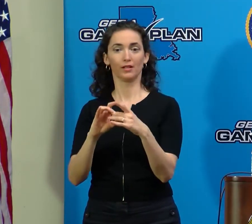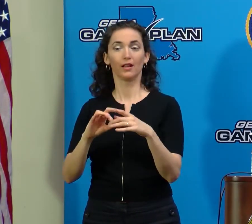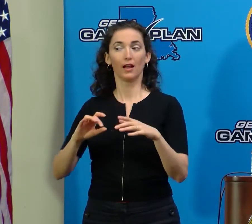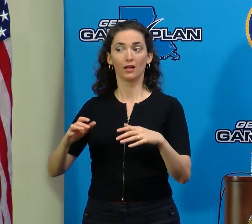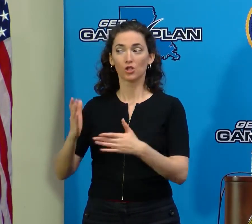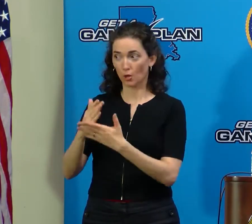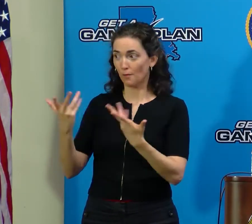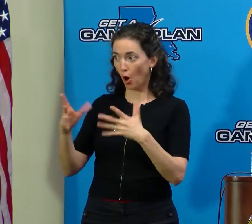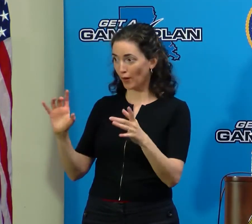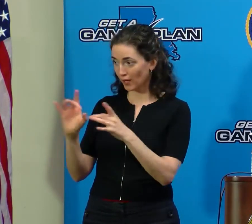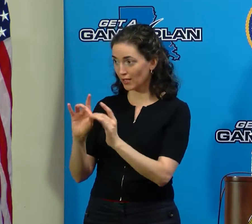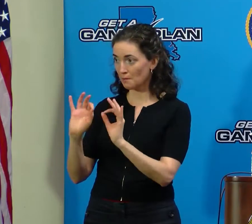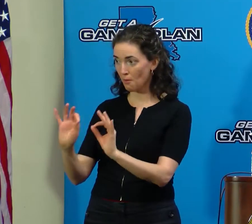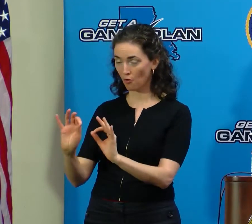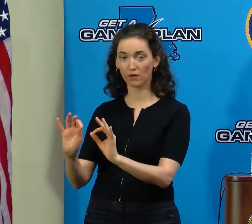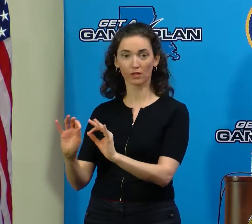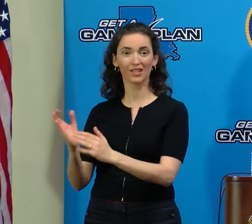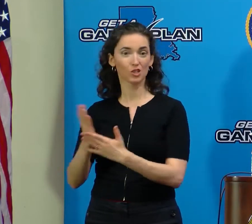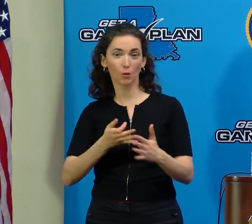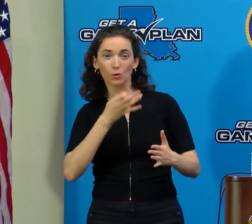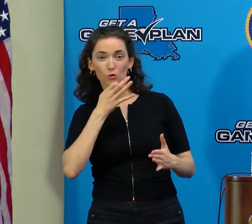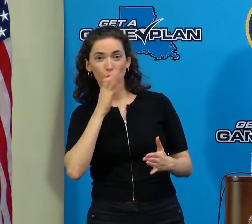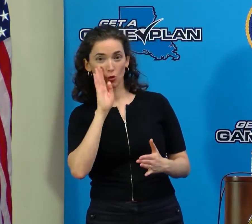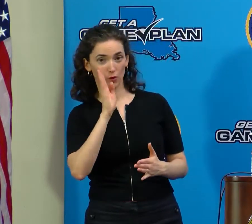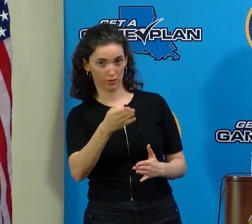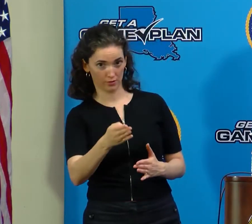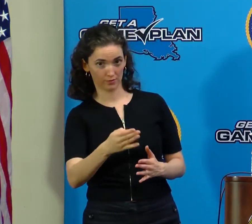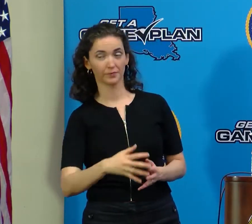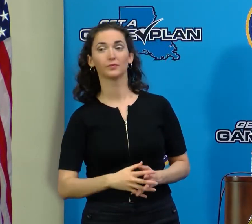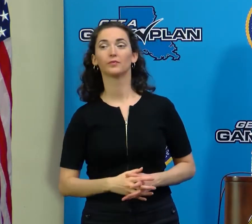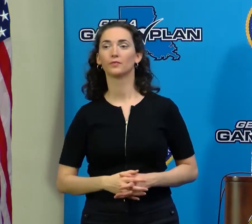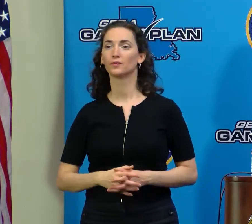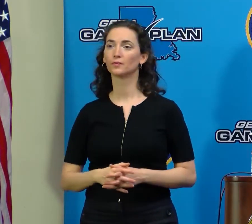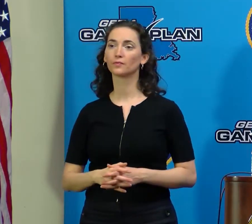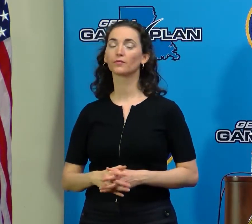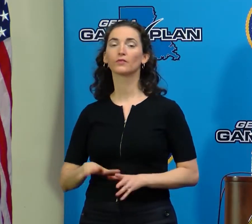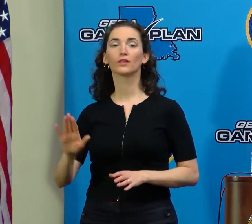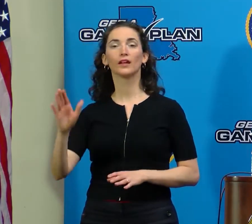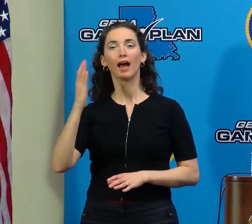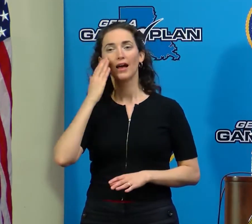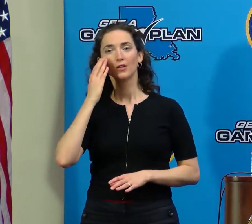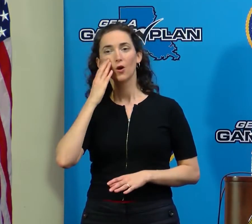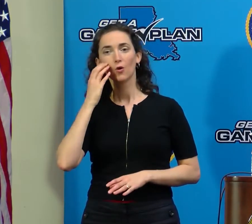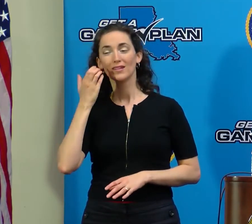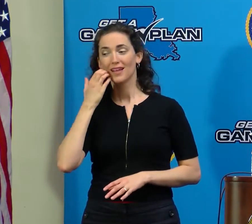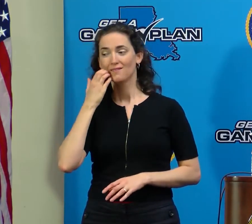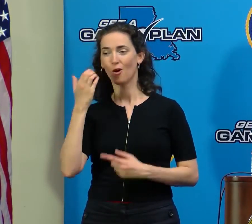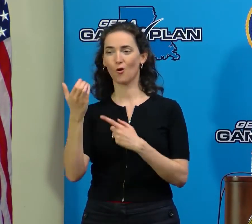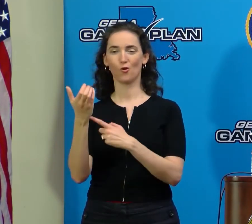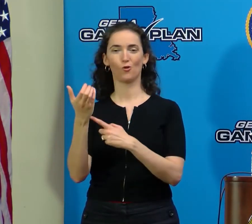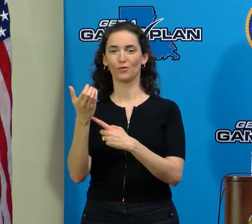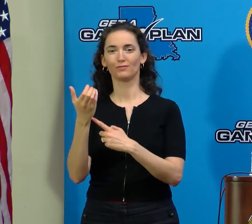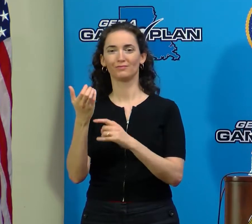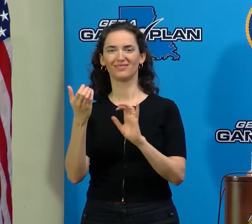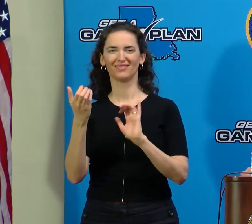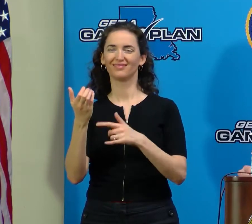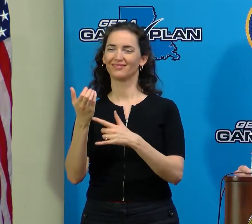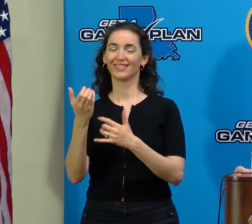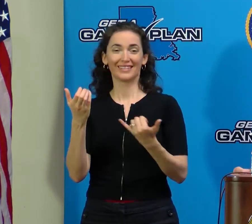be back. And I know that cell phones have become the preferred method of